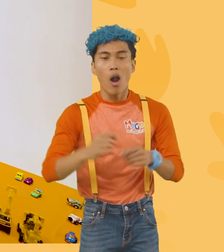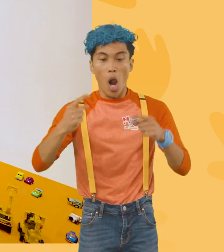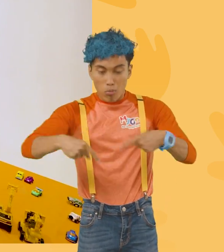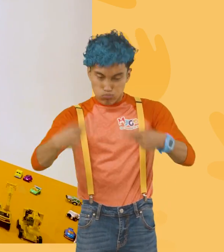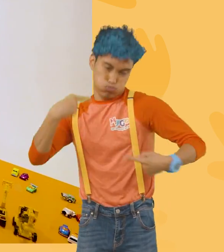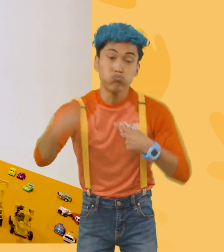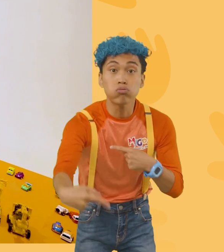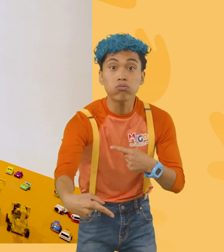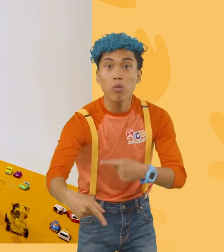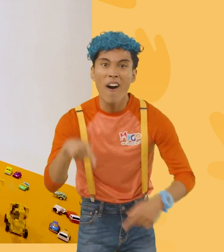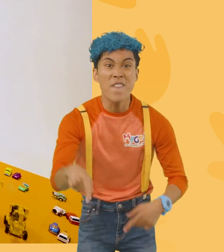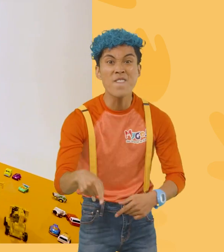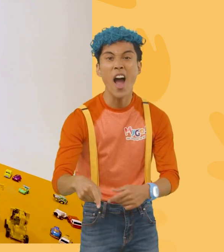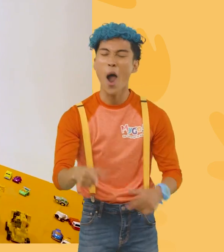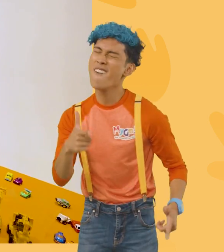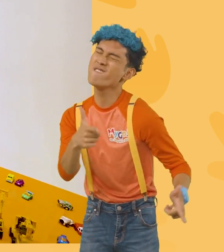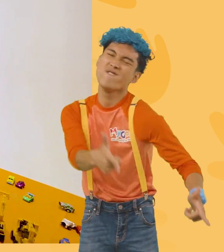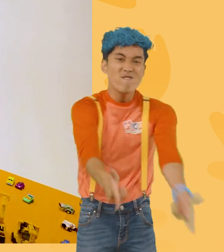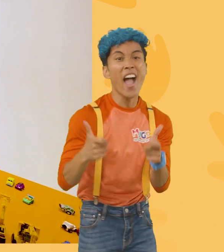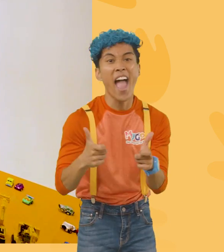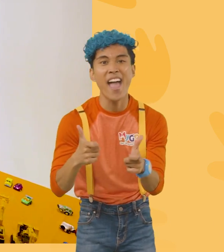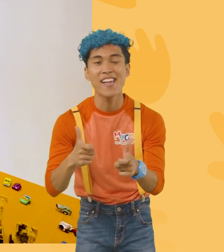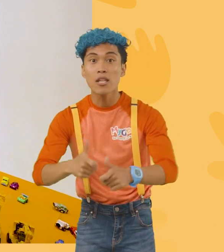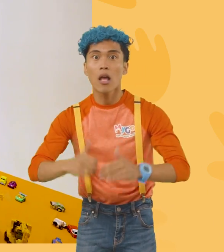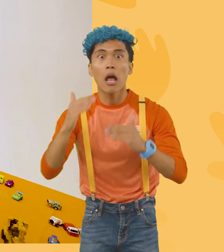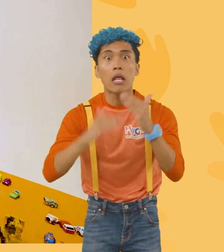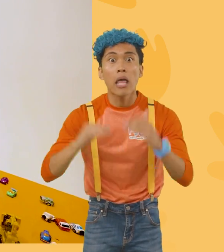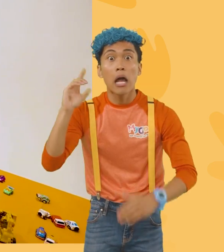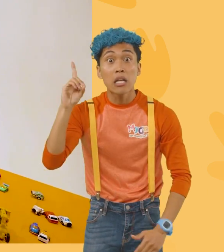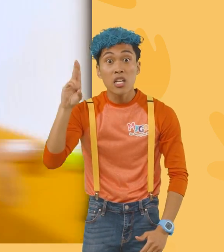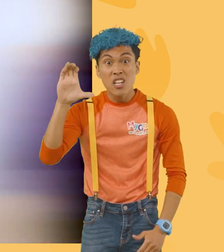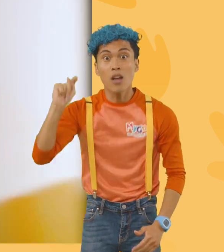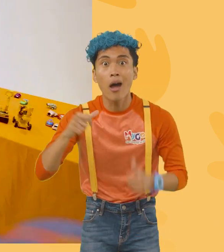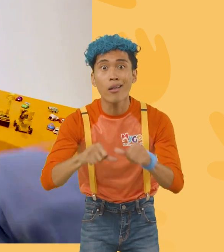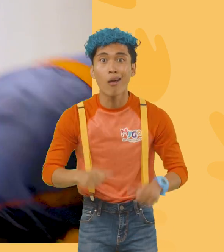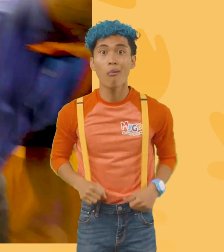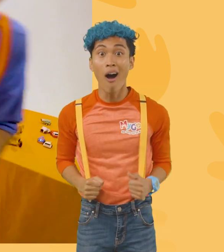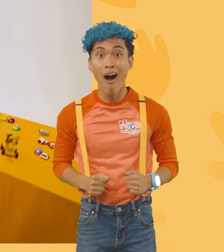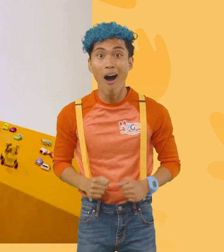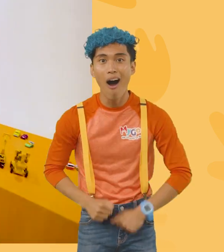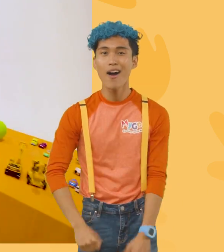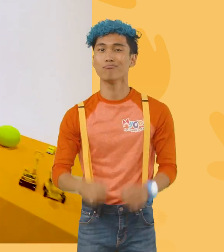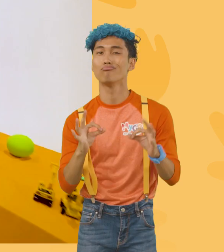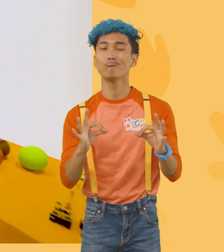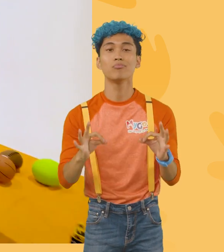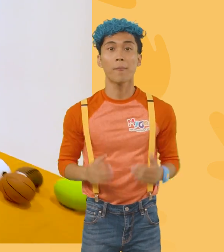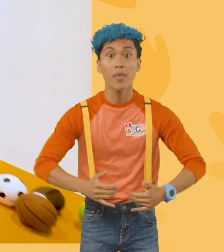way to the bottom, way quick, way faster than the duct tape. Perfect. So now it